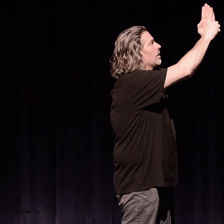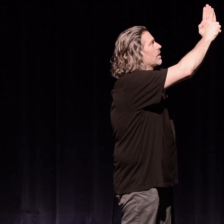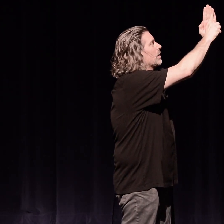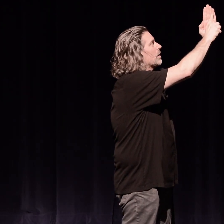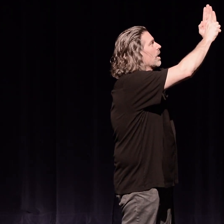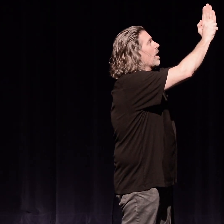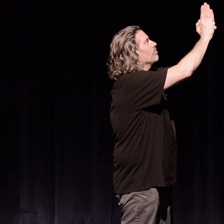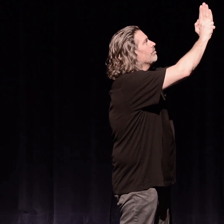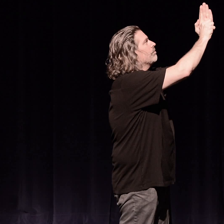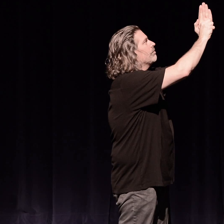Uh.